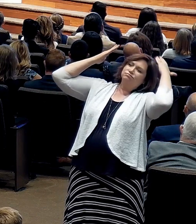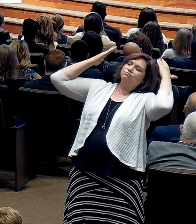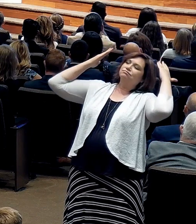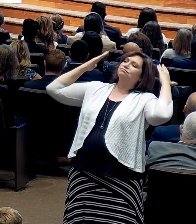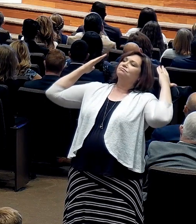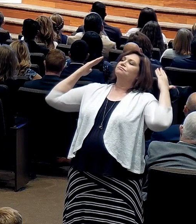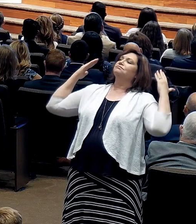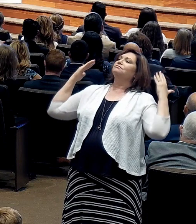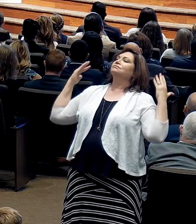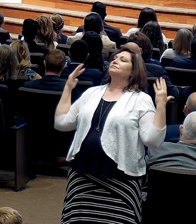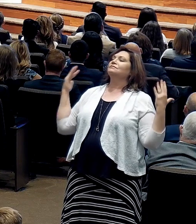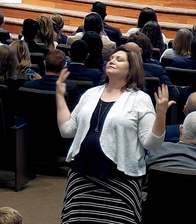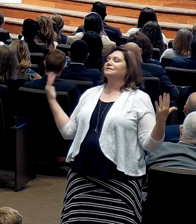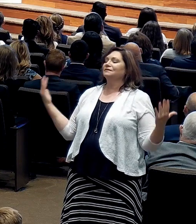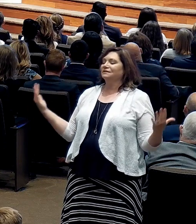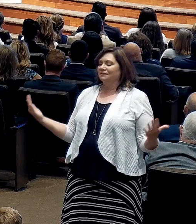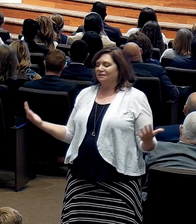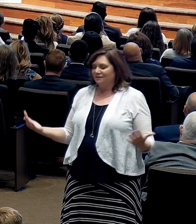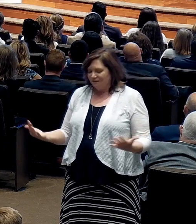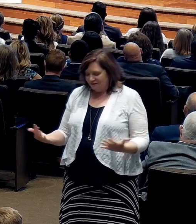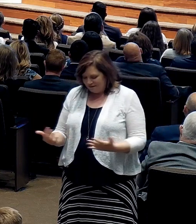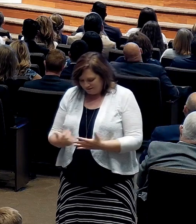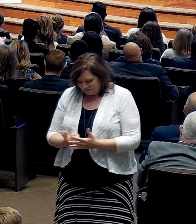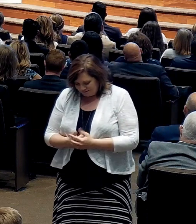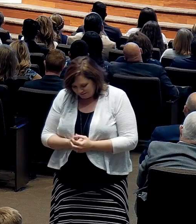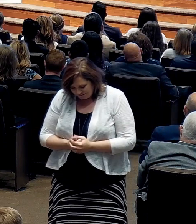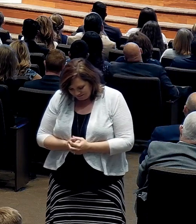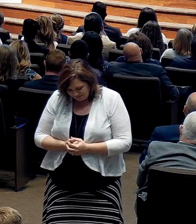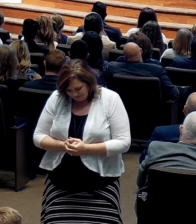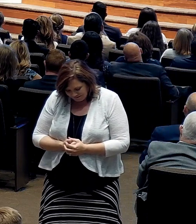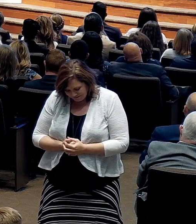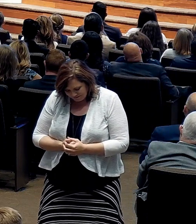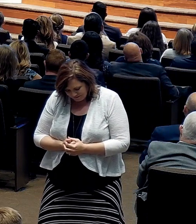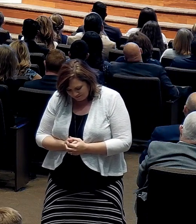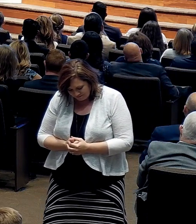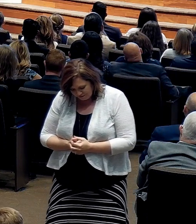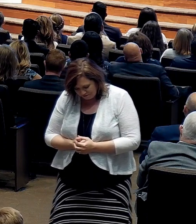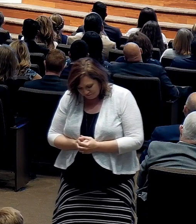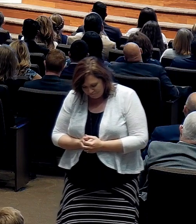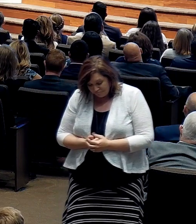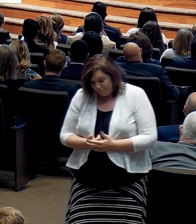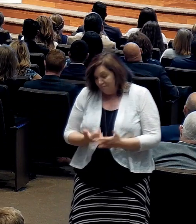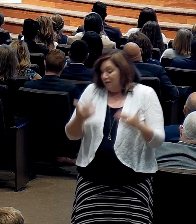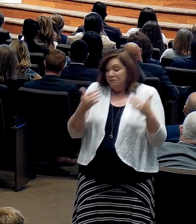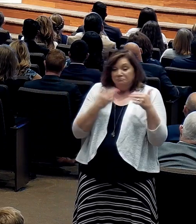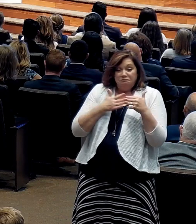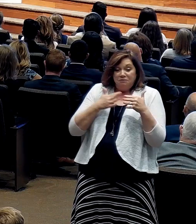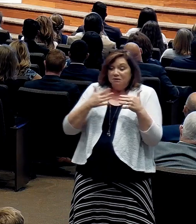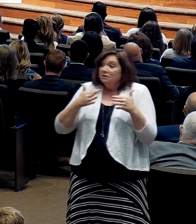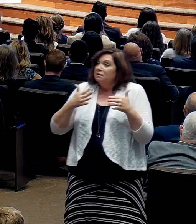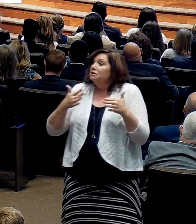So the least that I can do, is give my life to you.